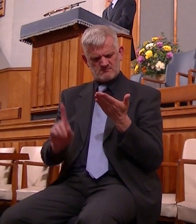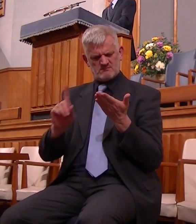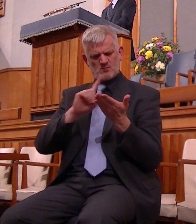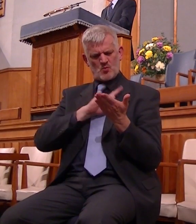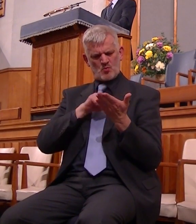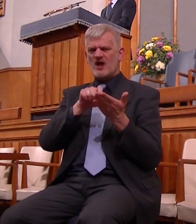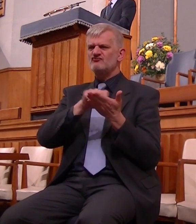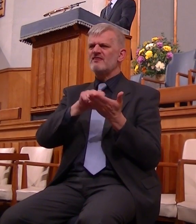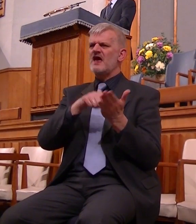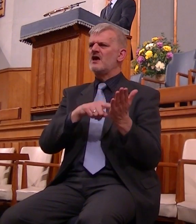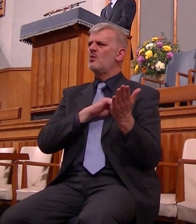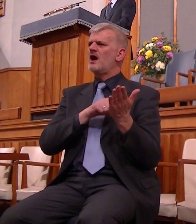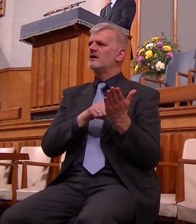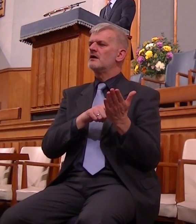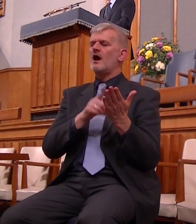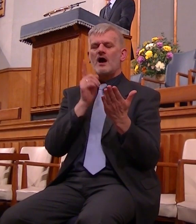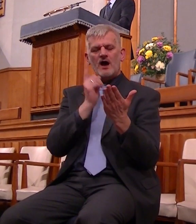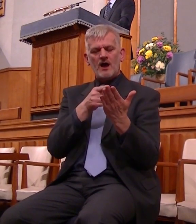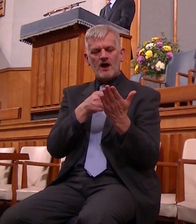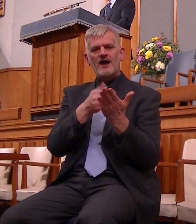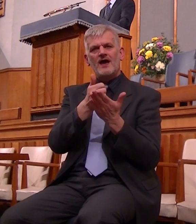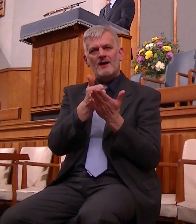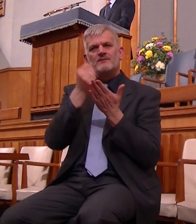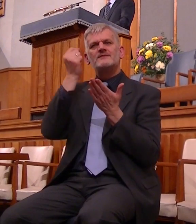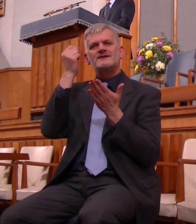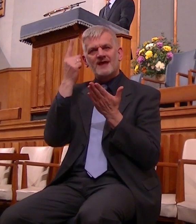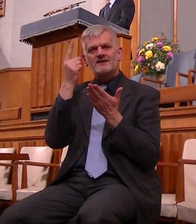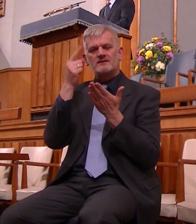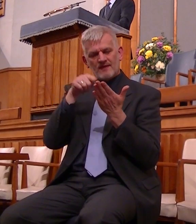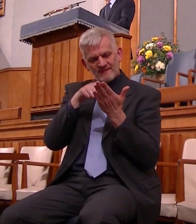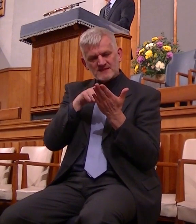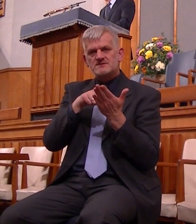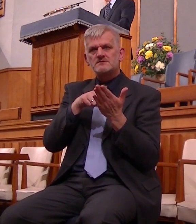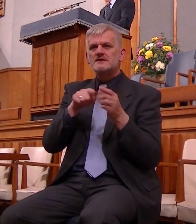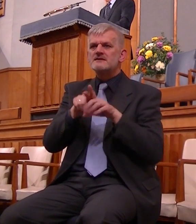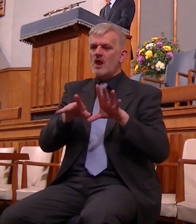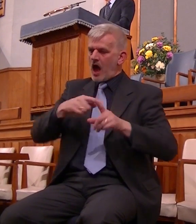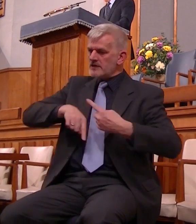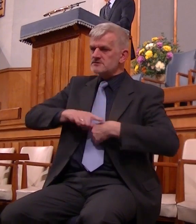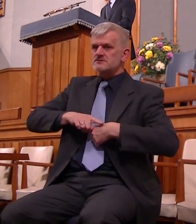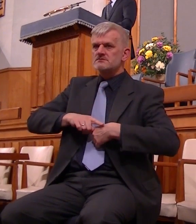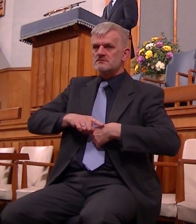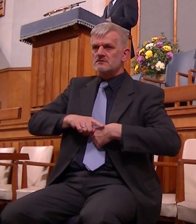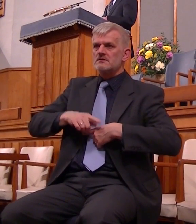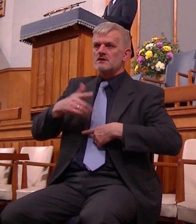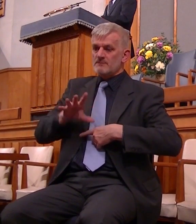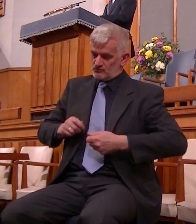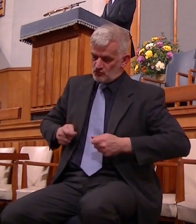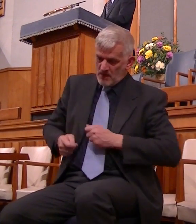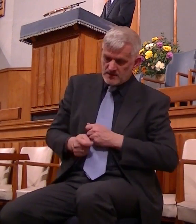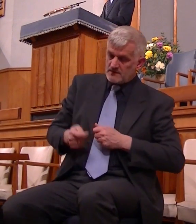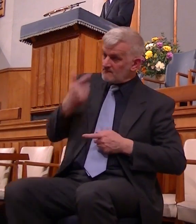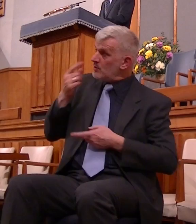of millions who will yet turn to God and repent of their sin and why is Israel